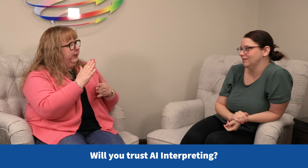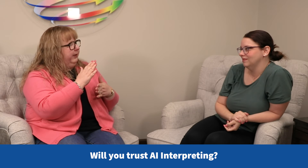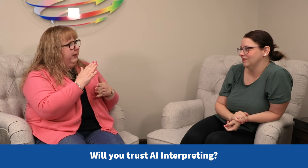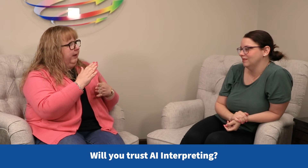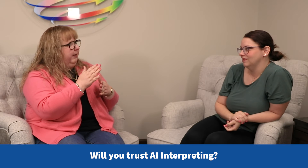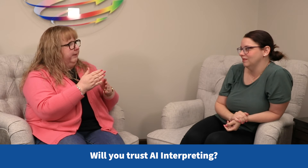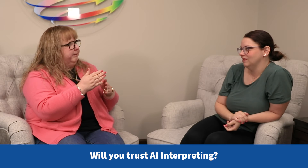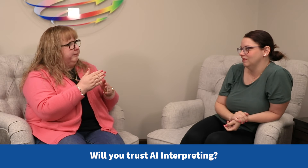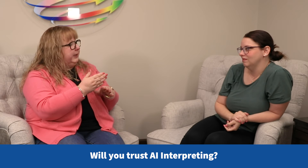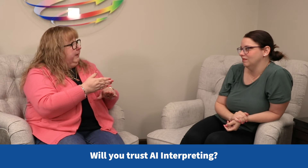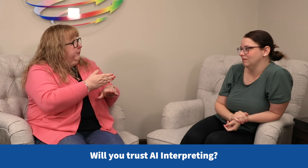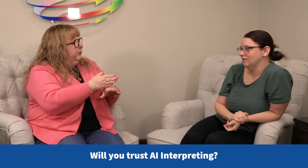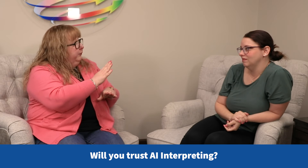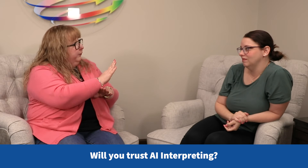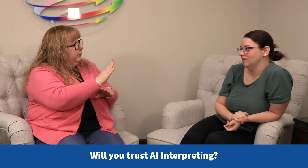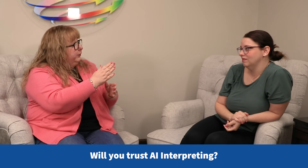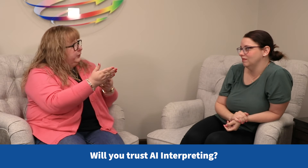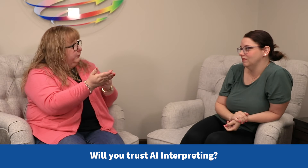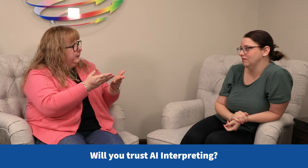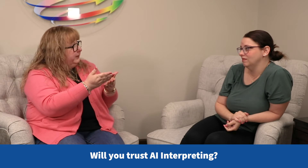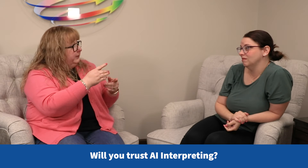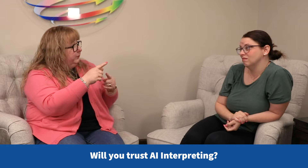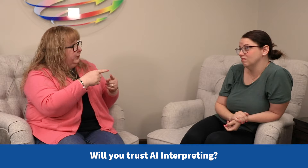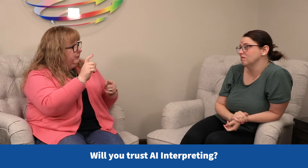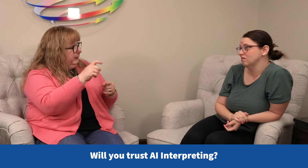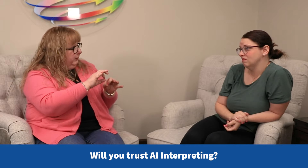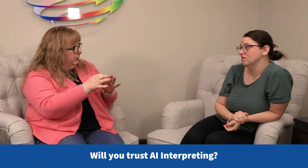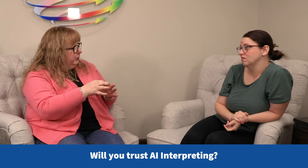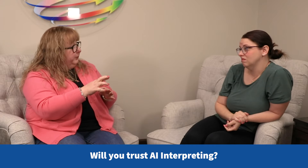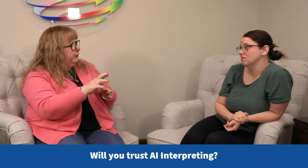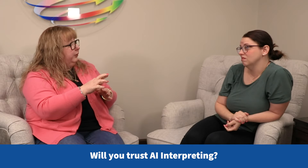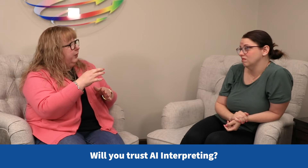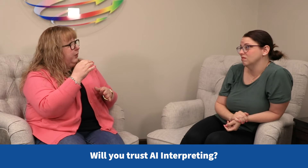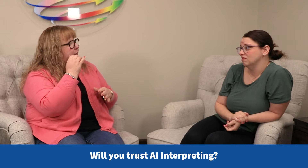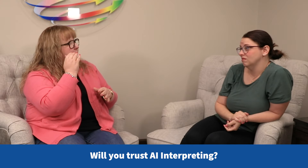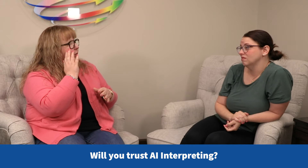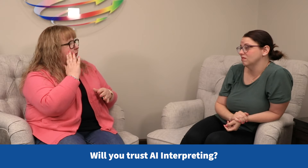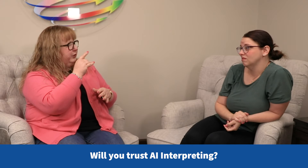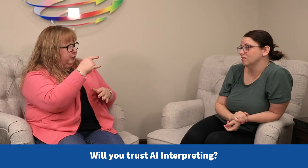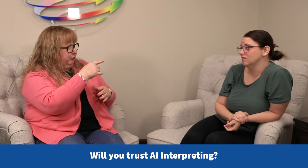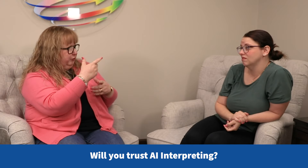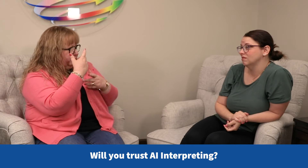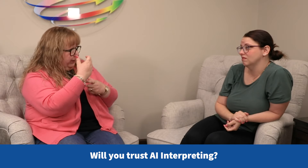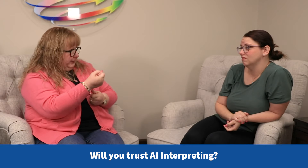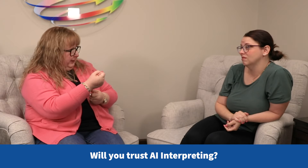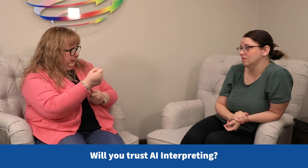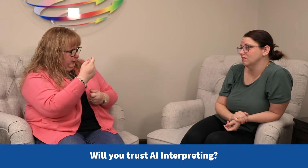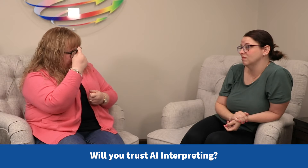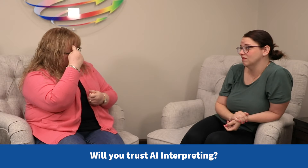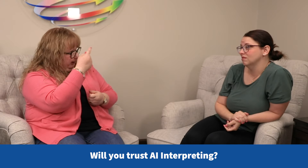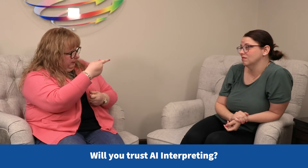improve your services when you need an interpreter? Will you trust it, do you think?